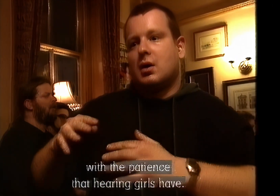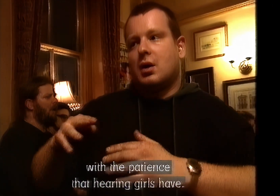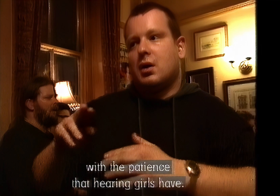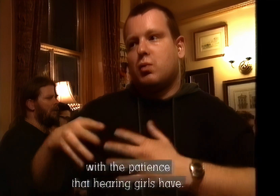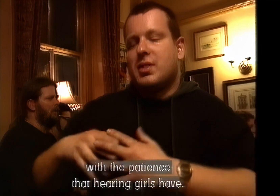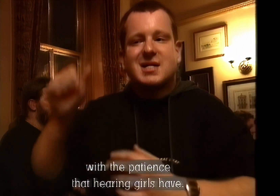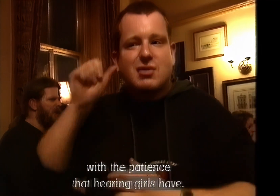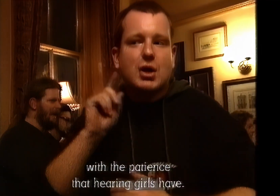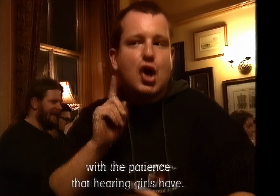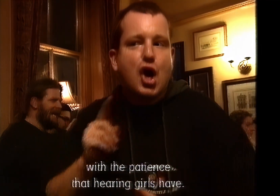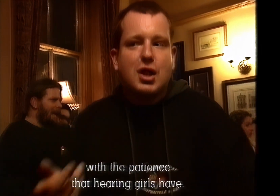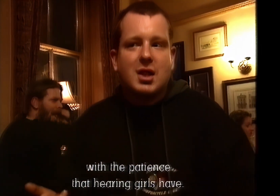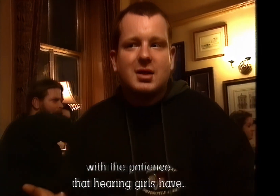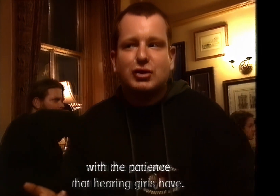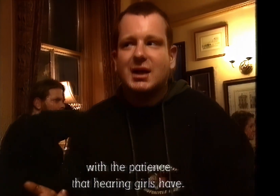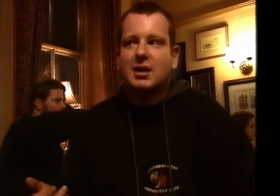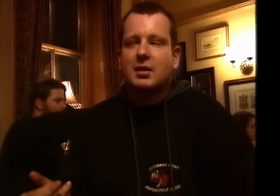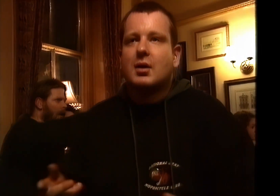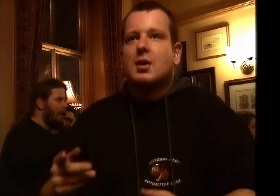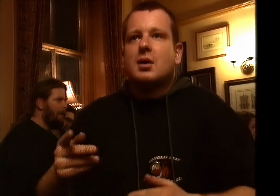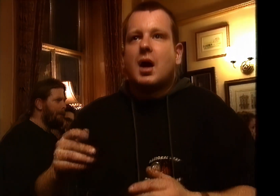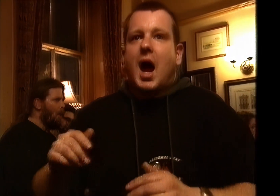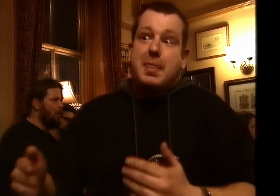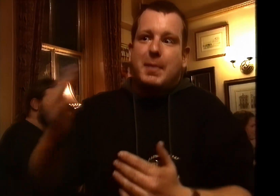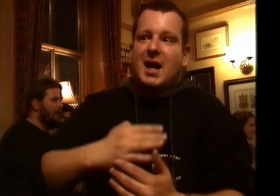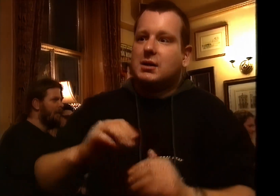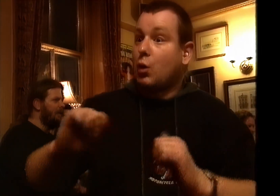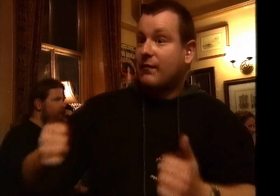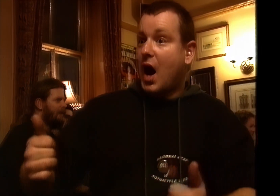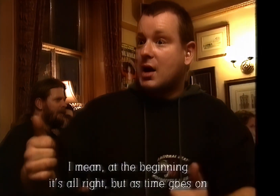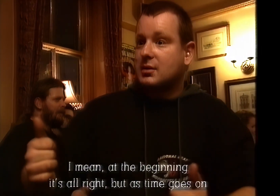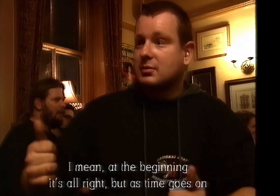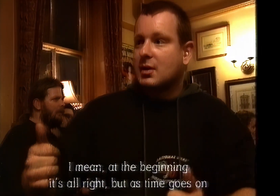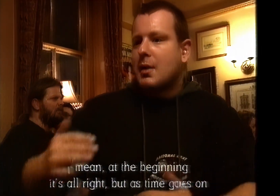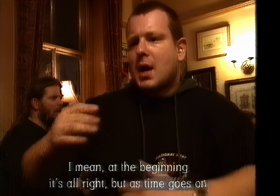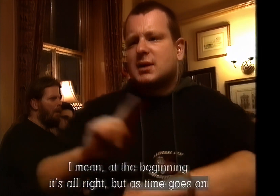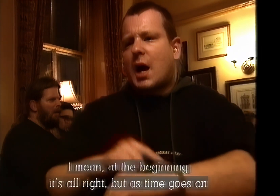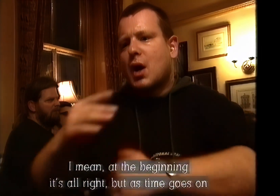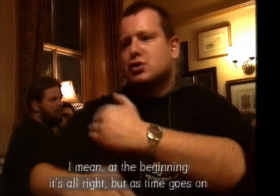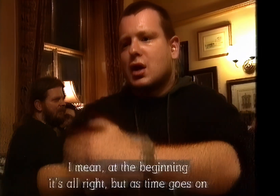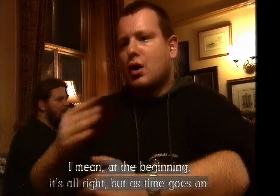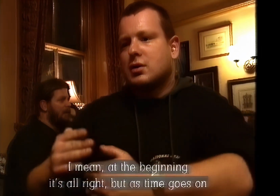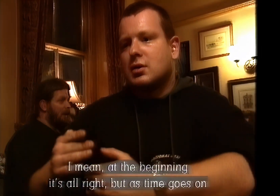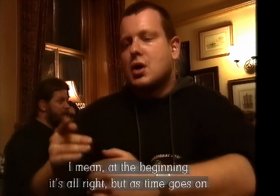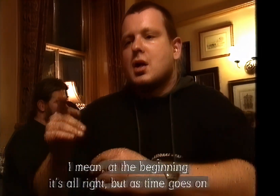With the patience that hearing girls have. At the beginning. I mean at the beginning it's alright. But as time goes on.